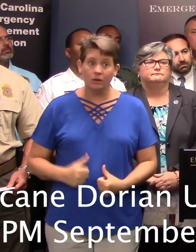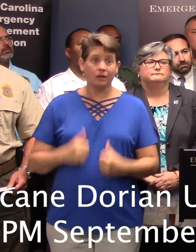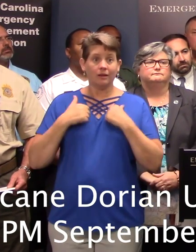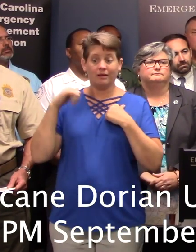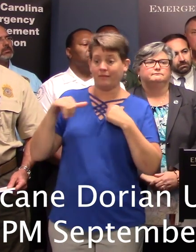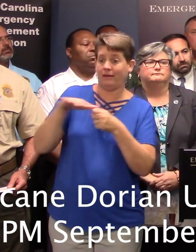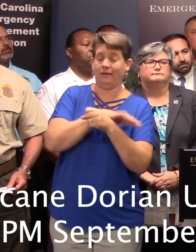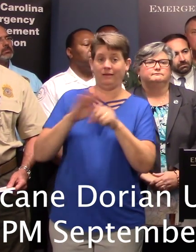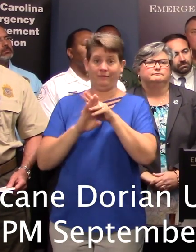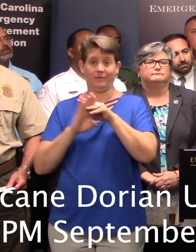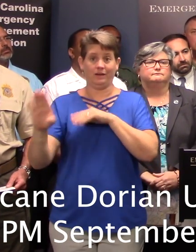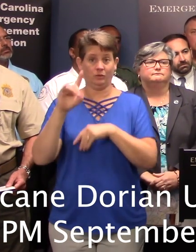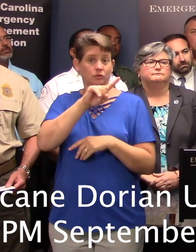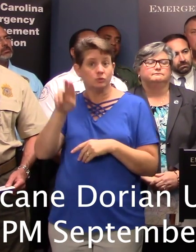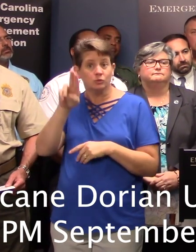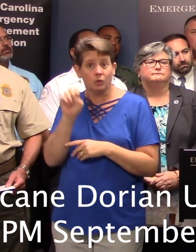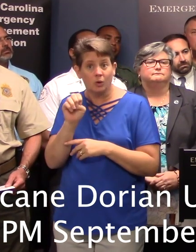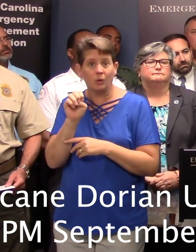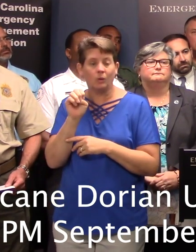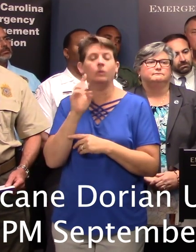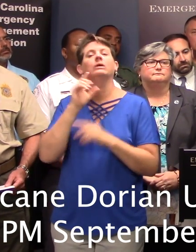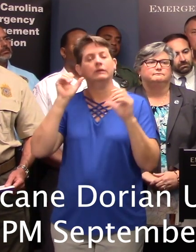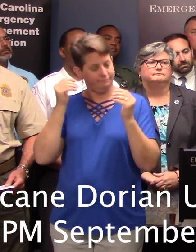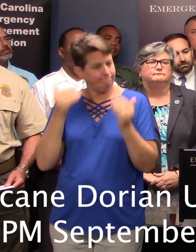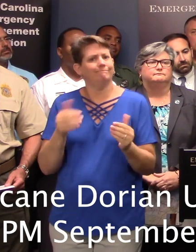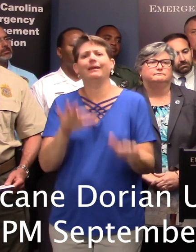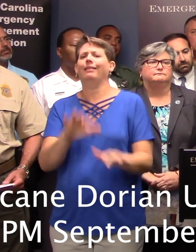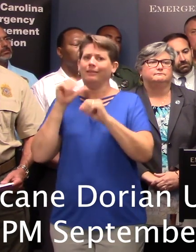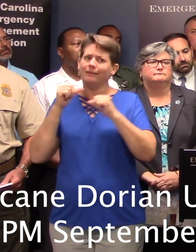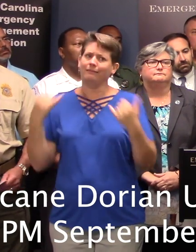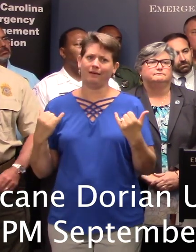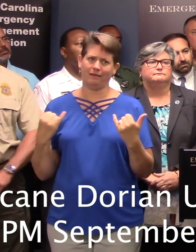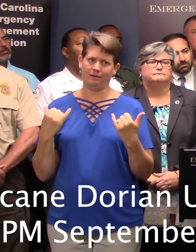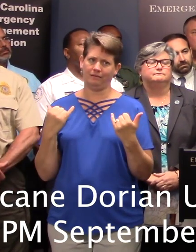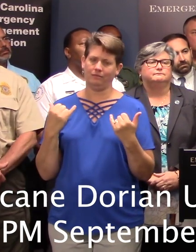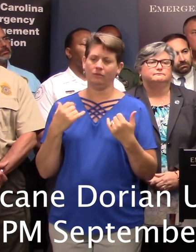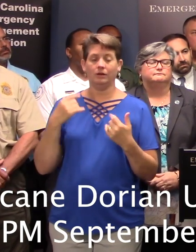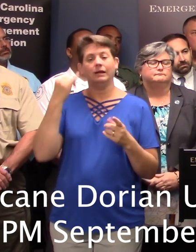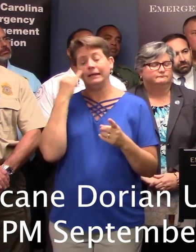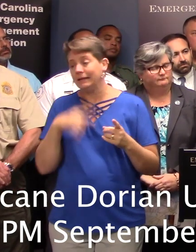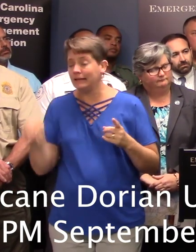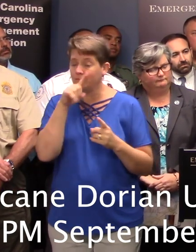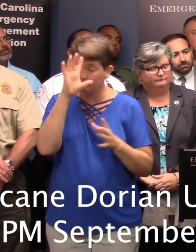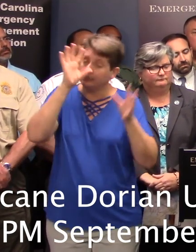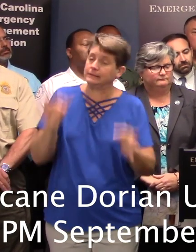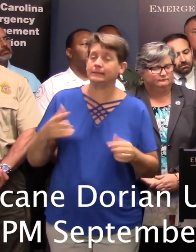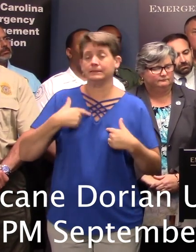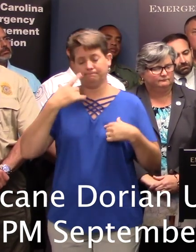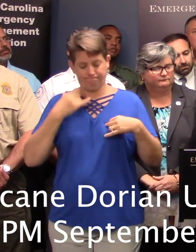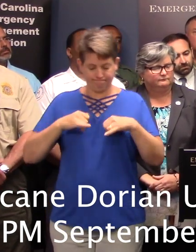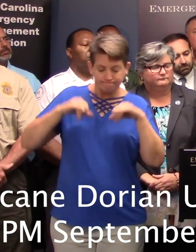but it's getting too late. And you need to go ahead and leave. And if you choose not to leave, and we know there are always some people that do,